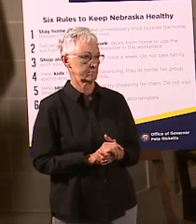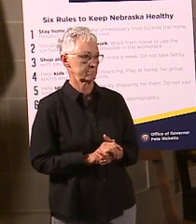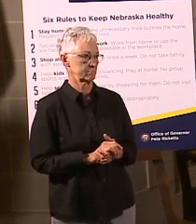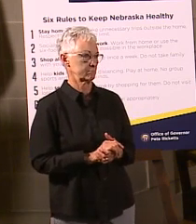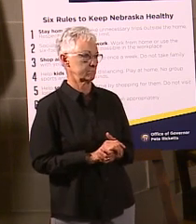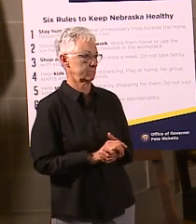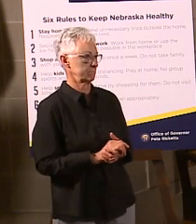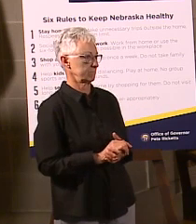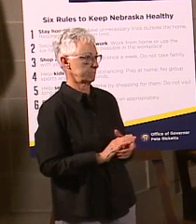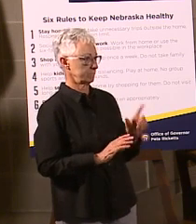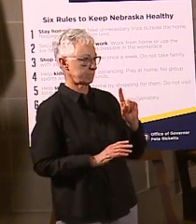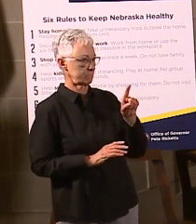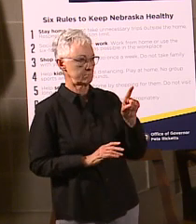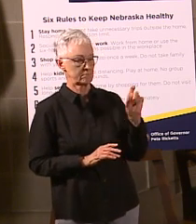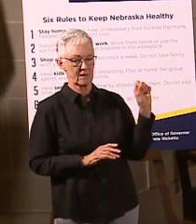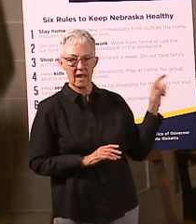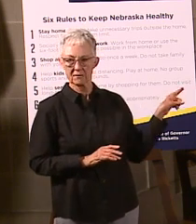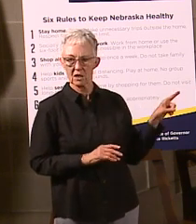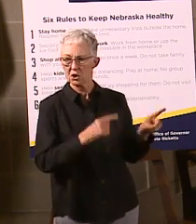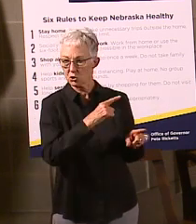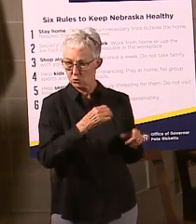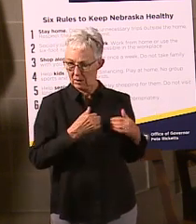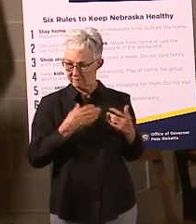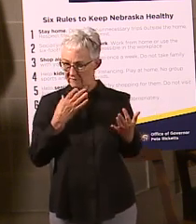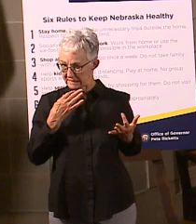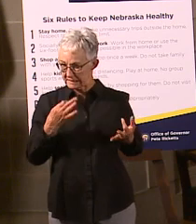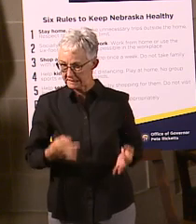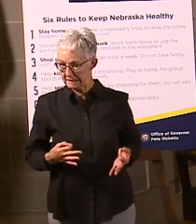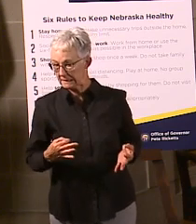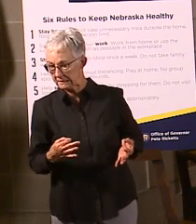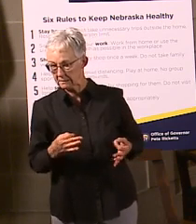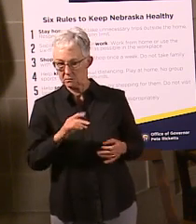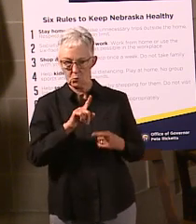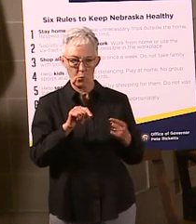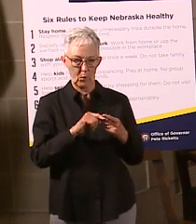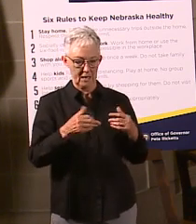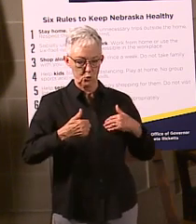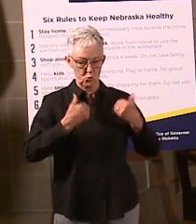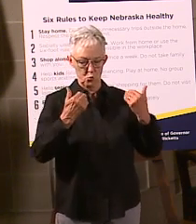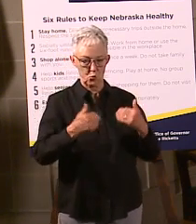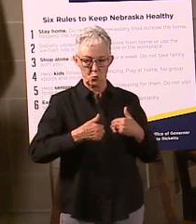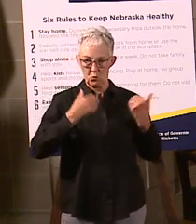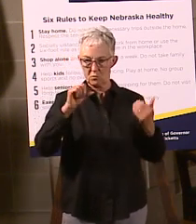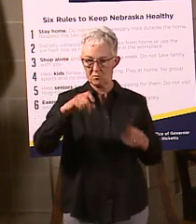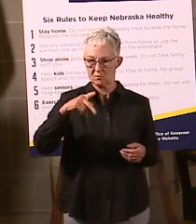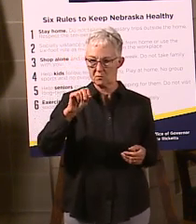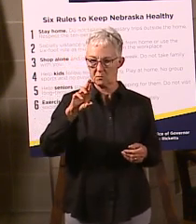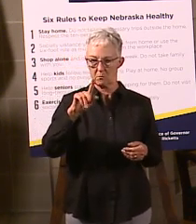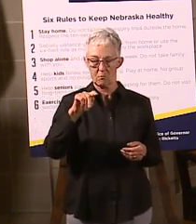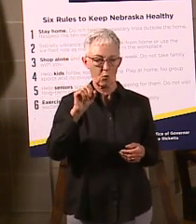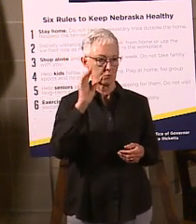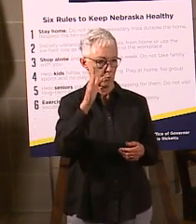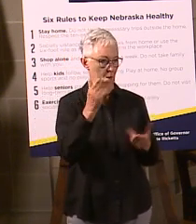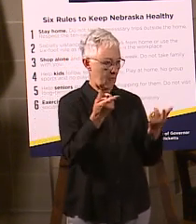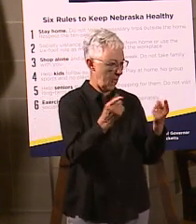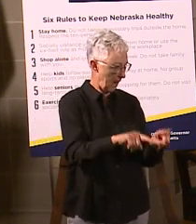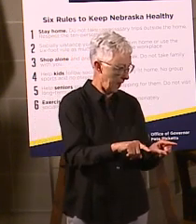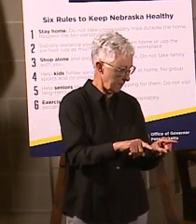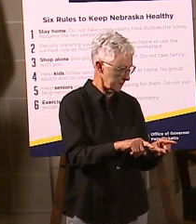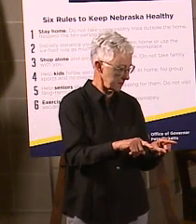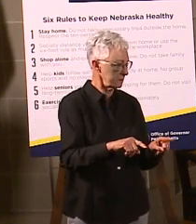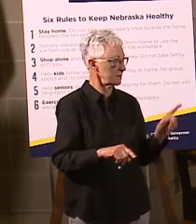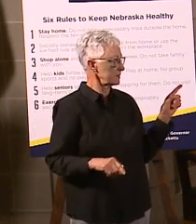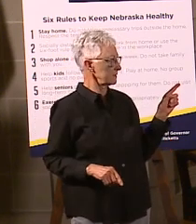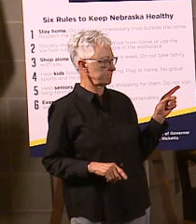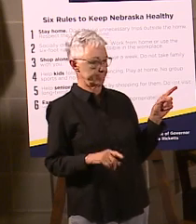youth sports can resume. So, Valerie is also asking about youth sports. This is a conversation we are having, so I would say Valerie just stay tuned and we will have an